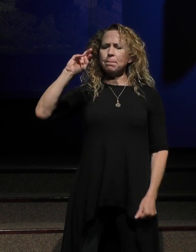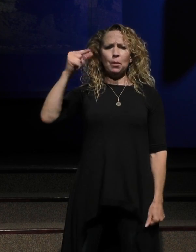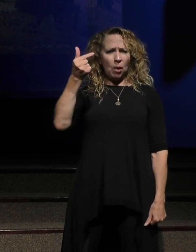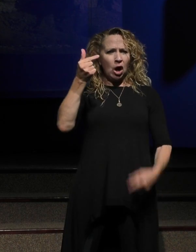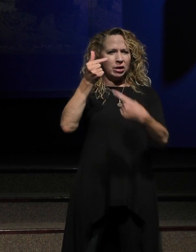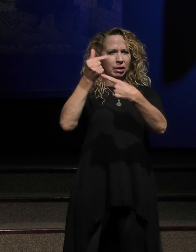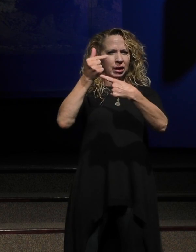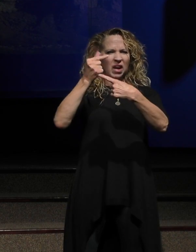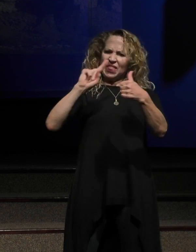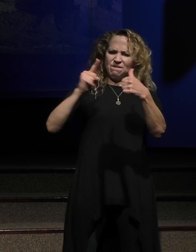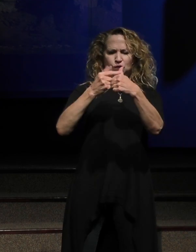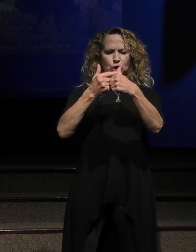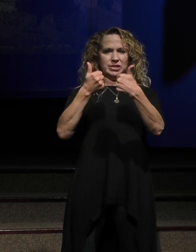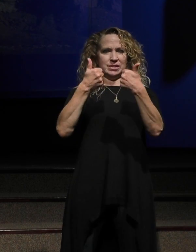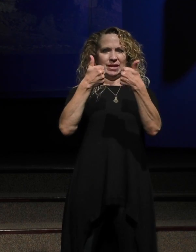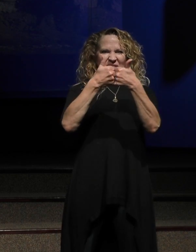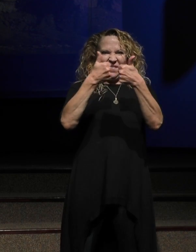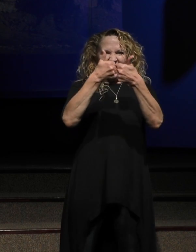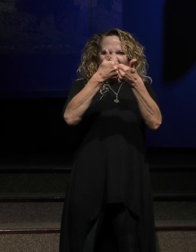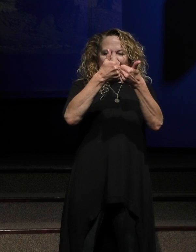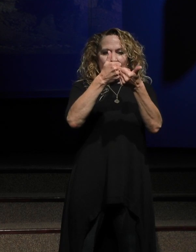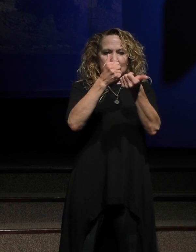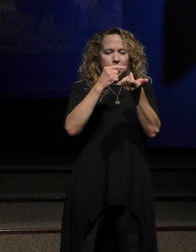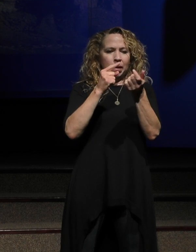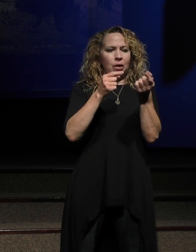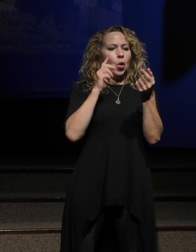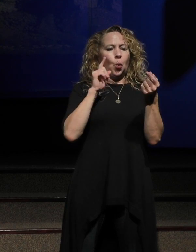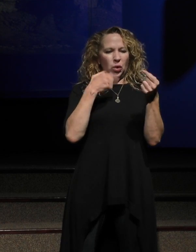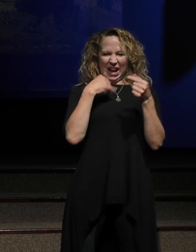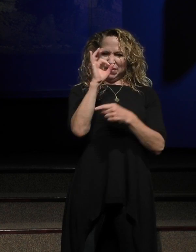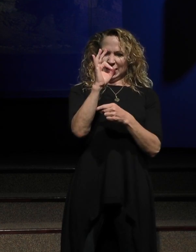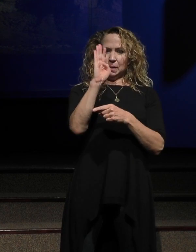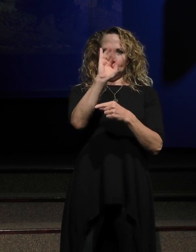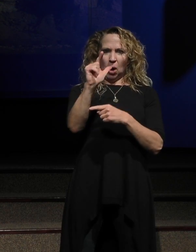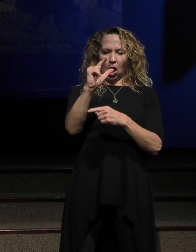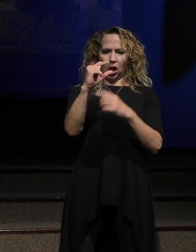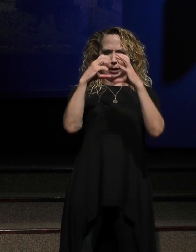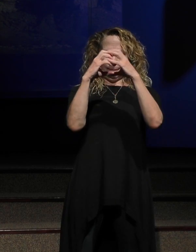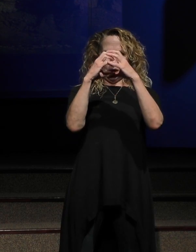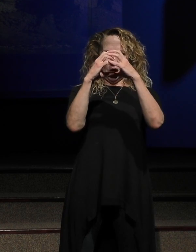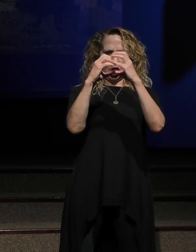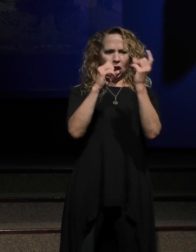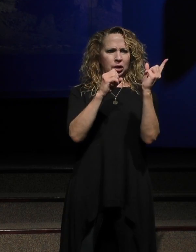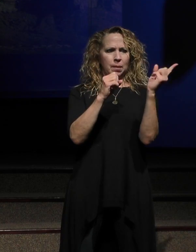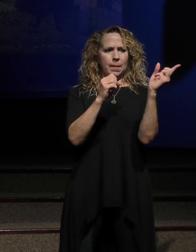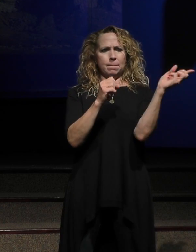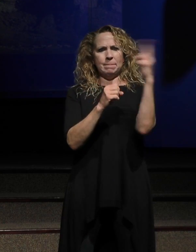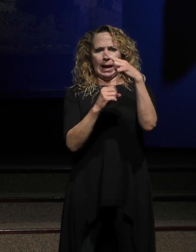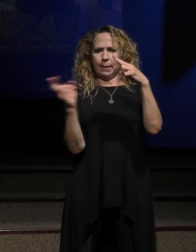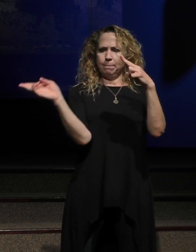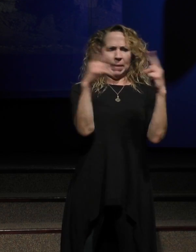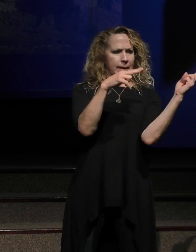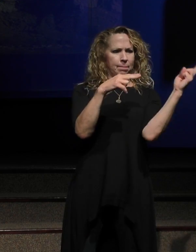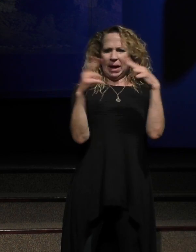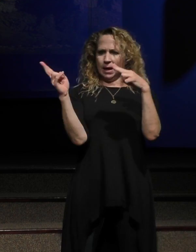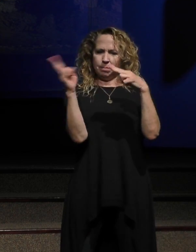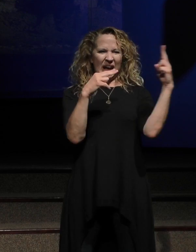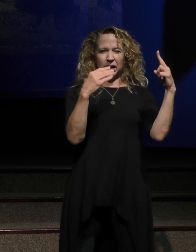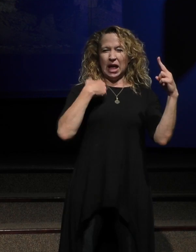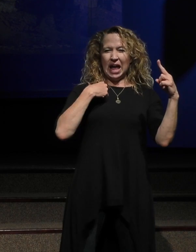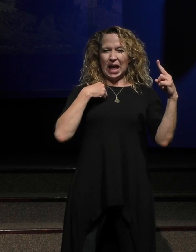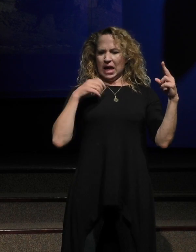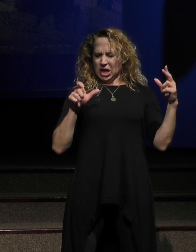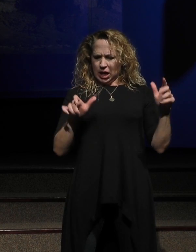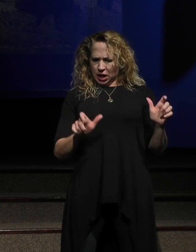that this little ball would go from one side to the other and then you had these, you would play against somebody and it would have this bar that you would go back and forth and